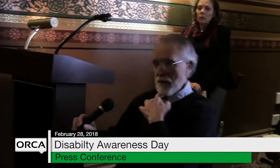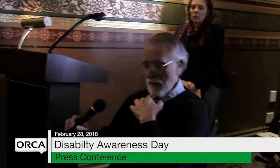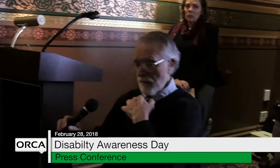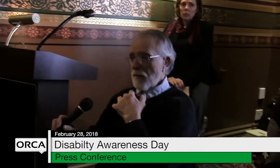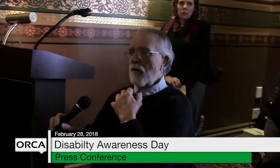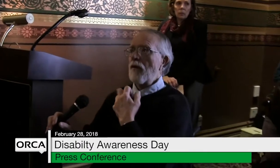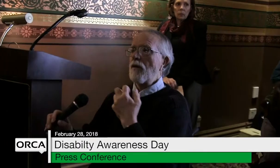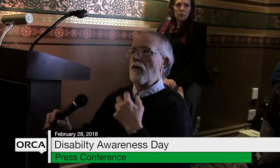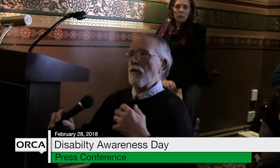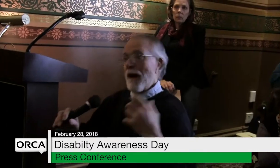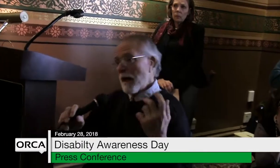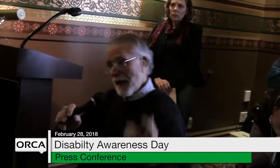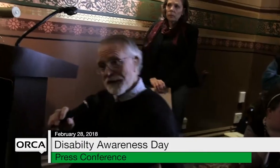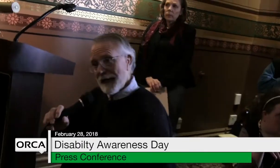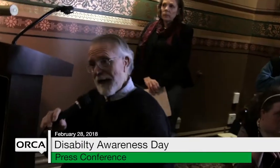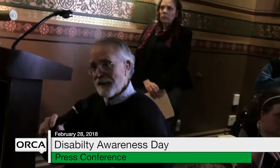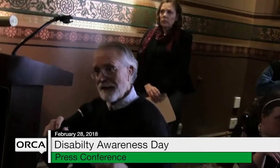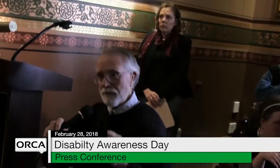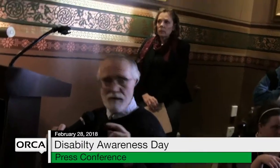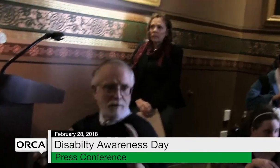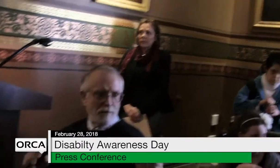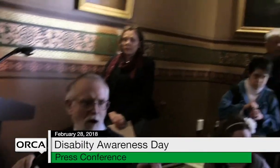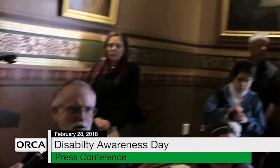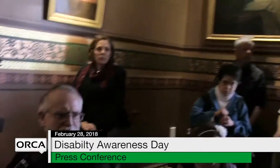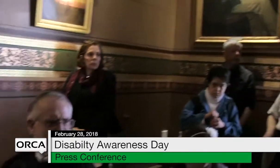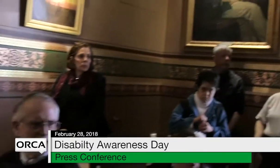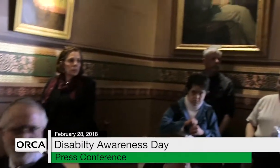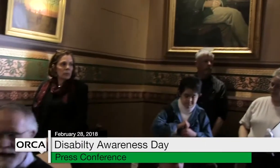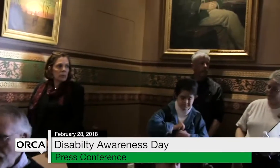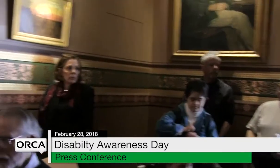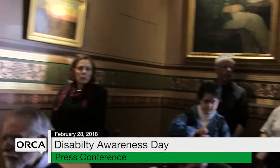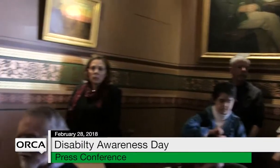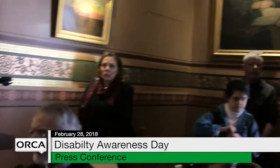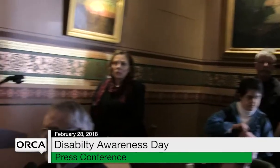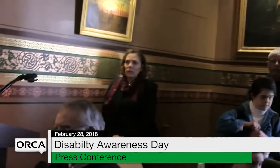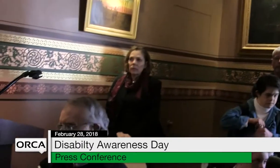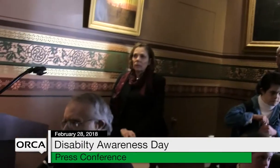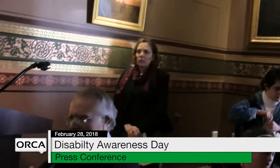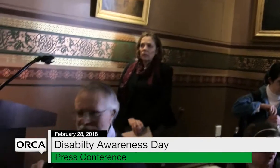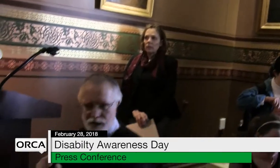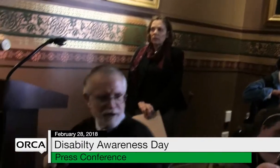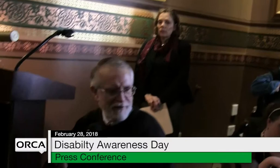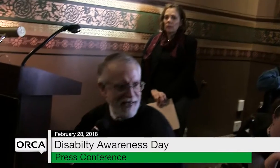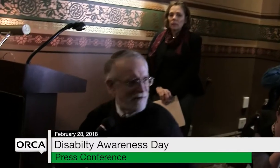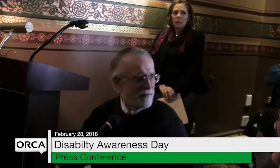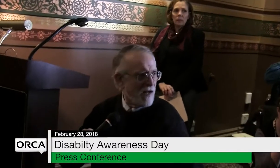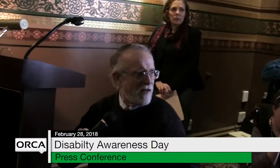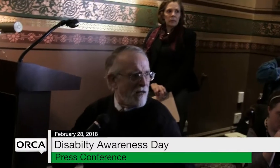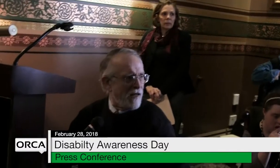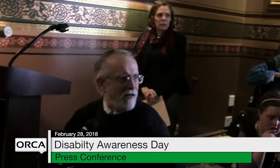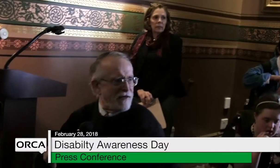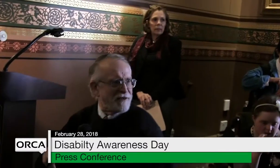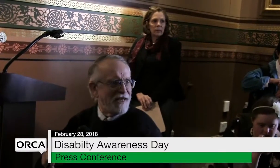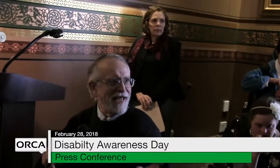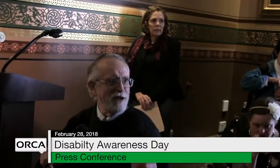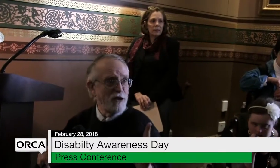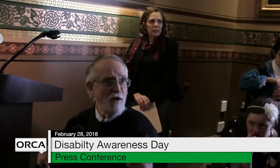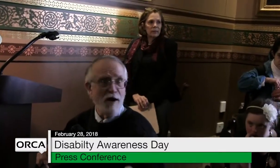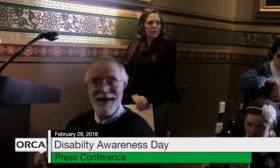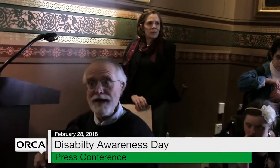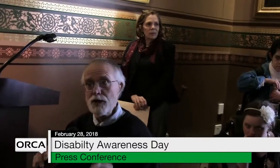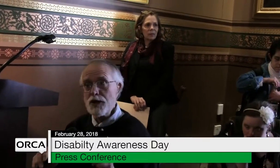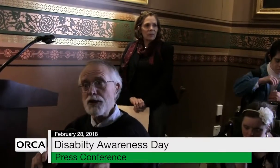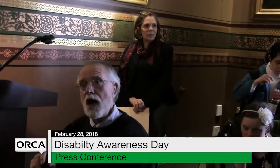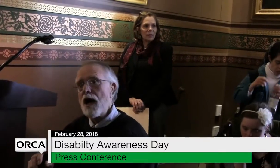What should they do? Well, I'll tell you, I think most everybody in this room better know the answer to that. Today,